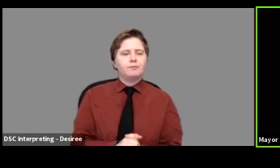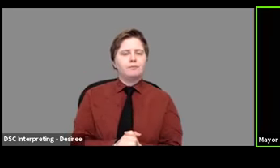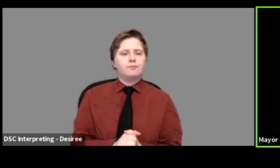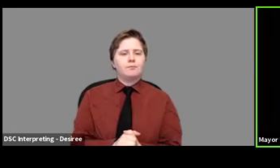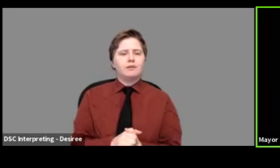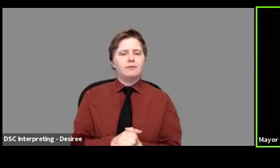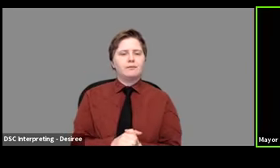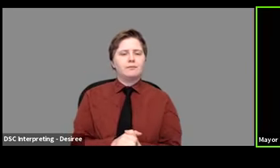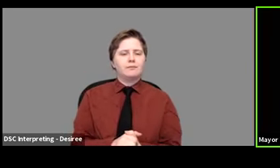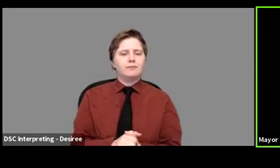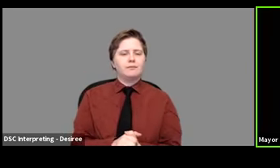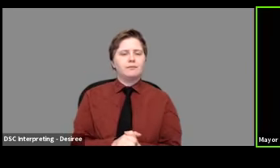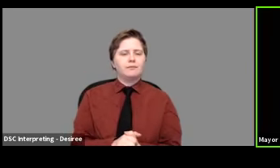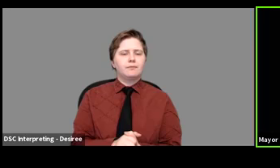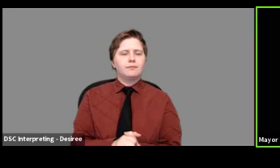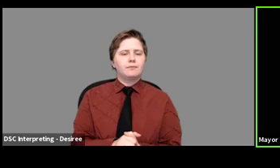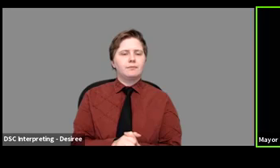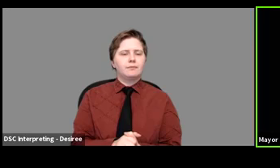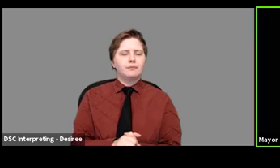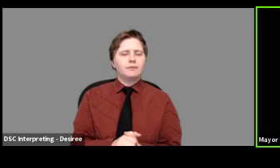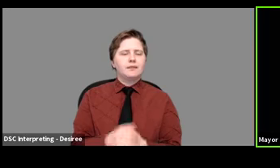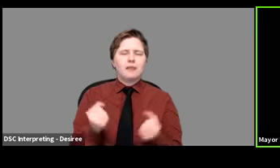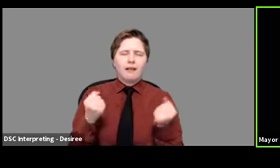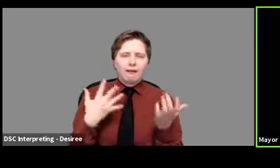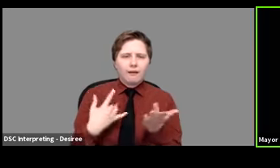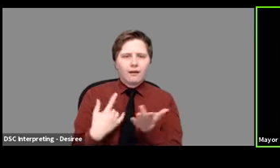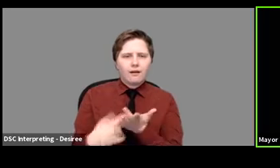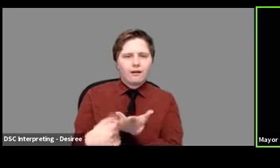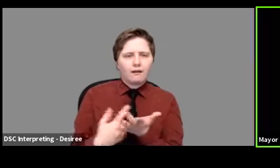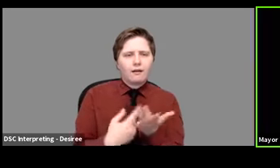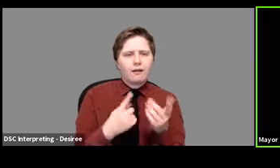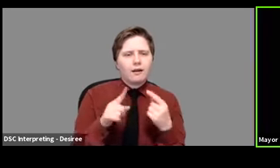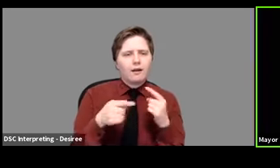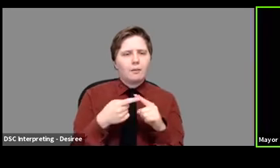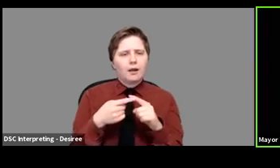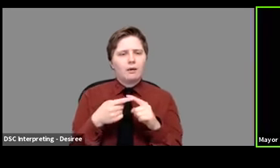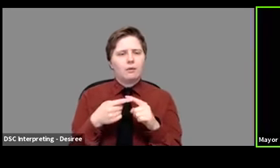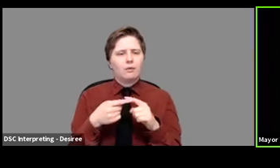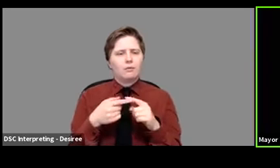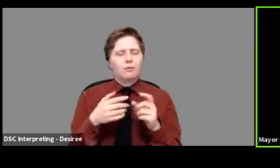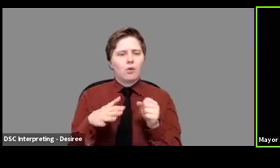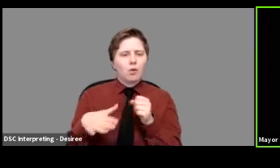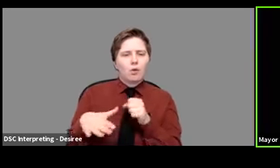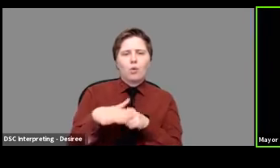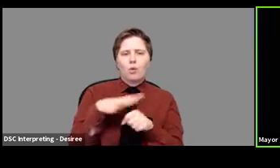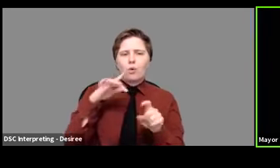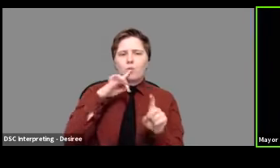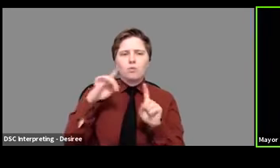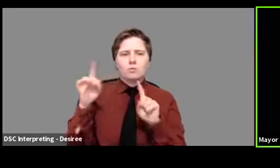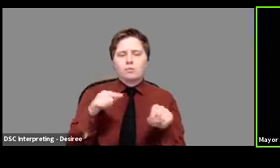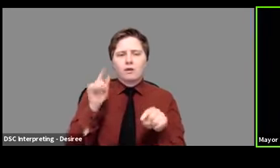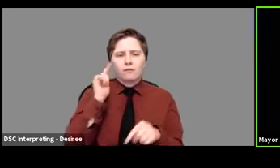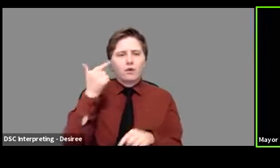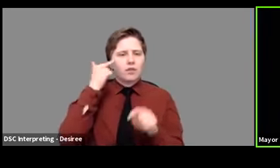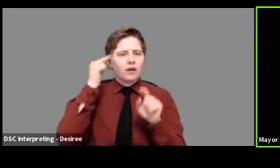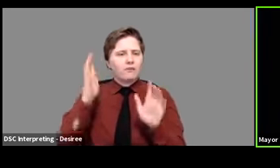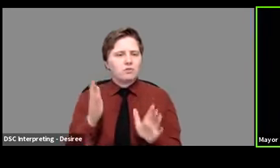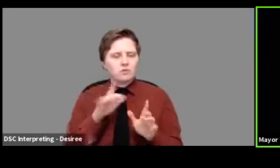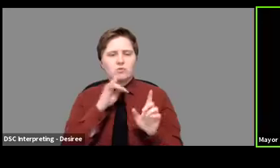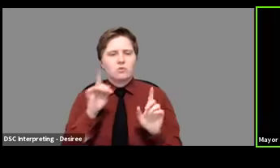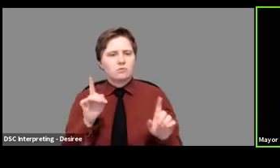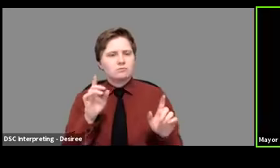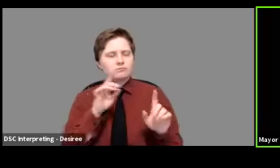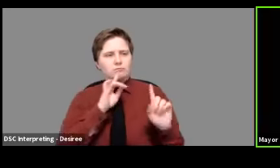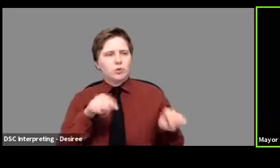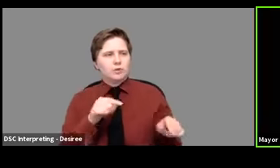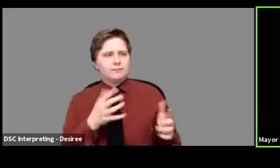been a lot of talk about the local response to the governor's orders. Again, we are,